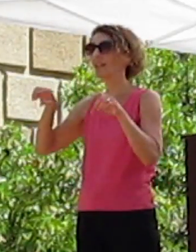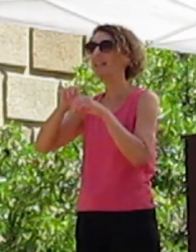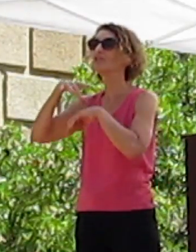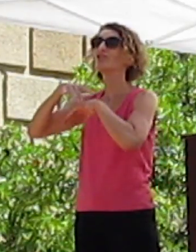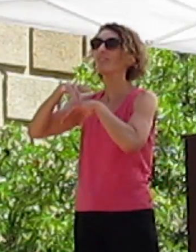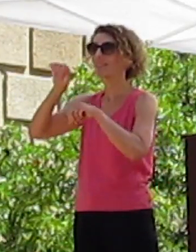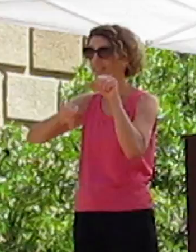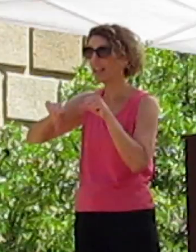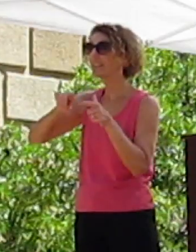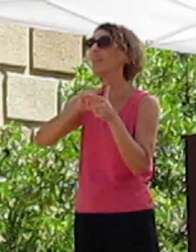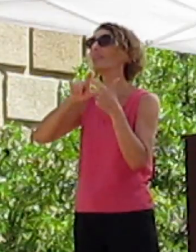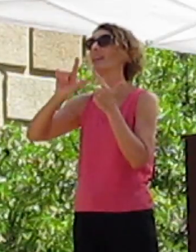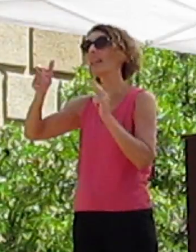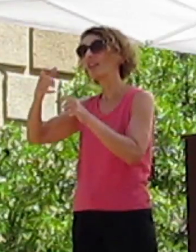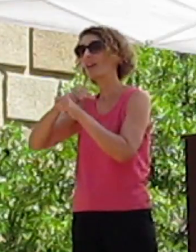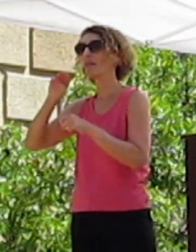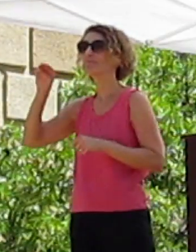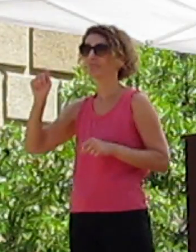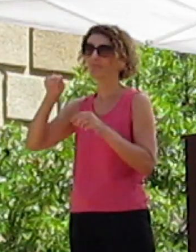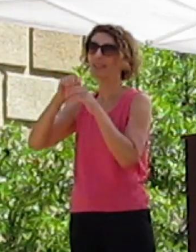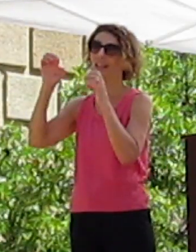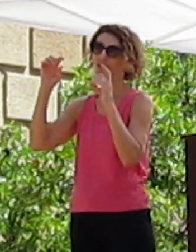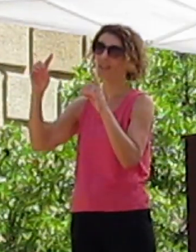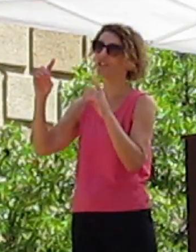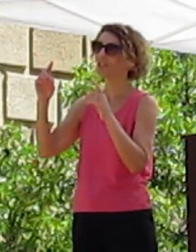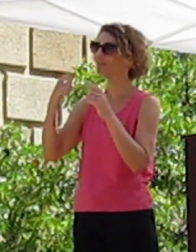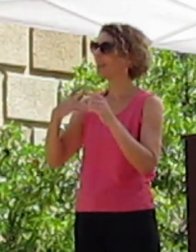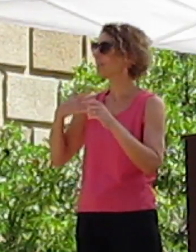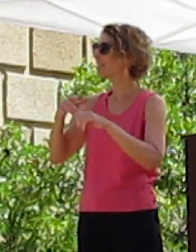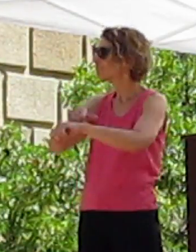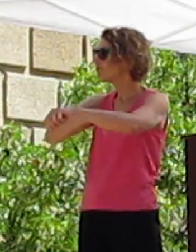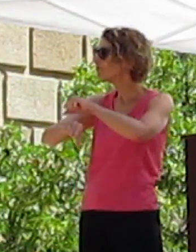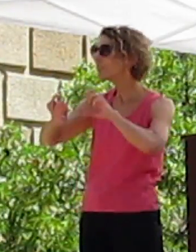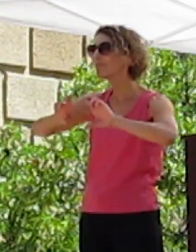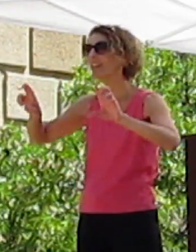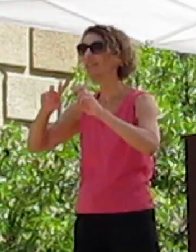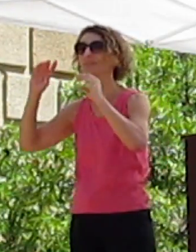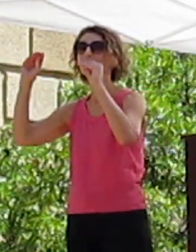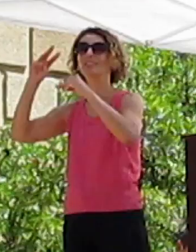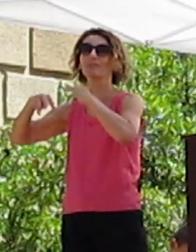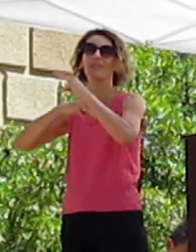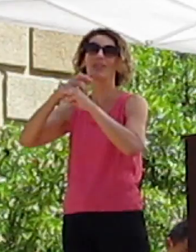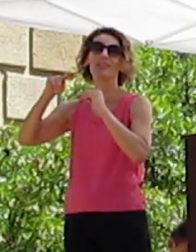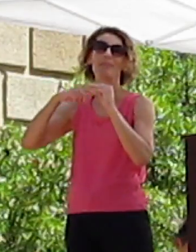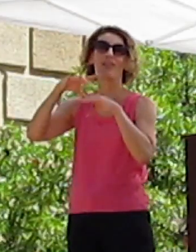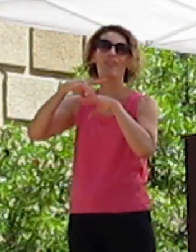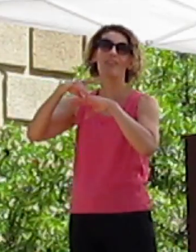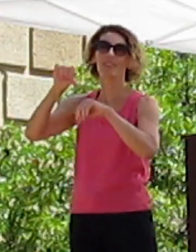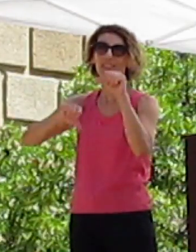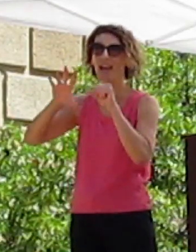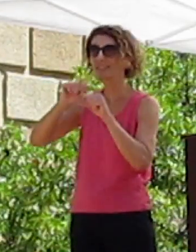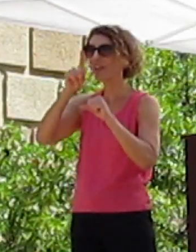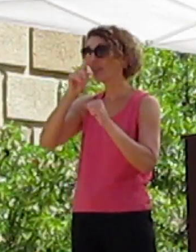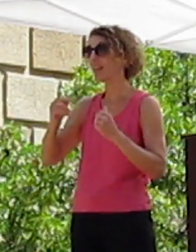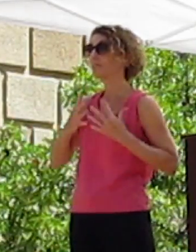then went on to get my master's in education. I was ready to teach the world about earth science and inspire the next